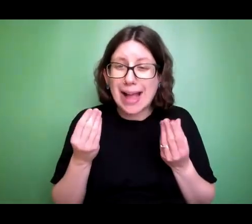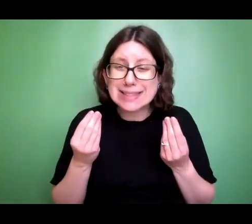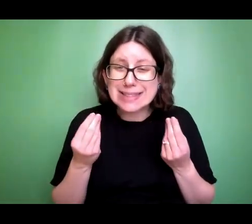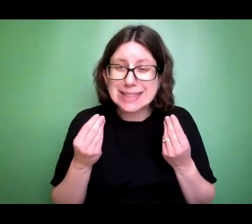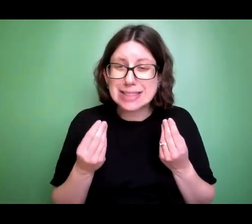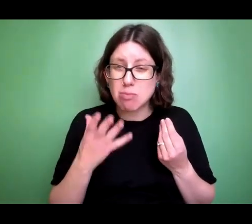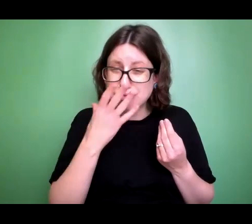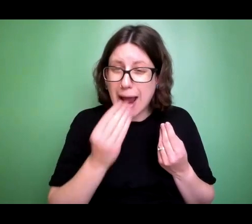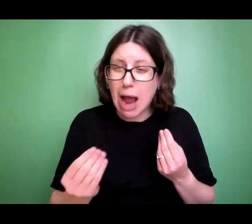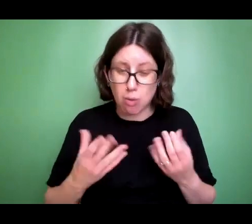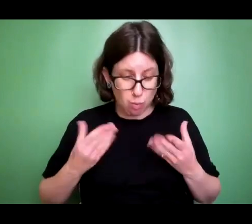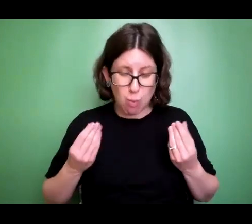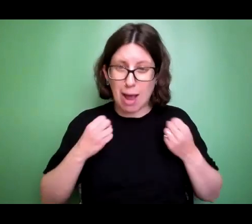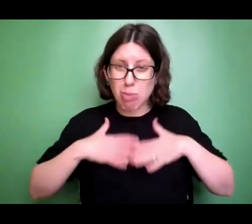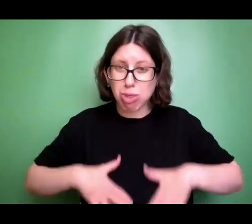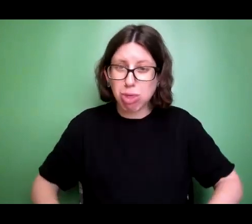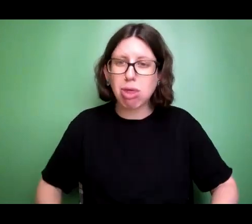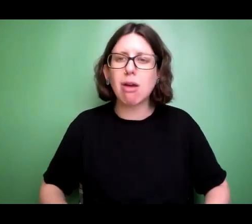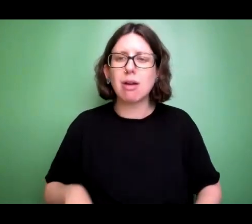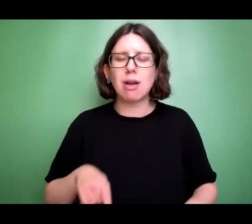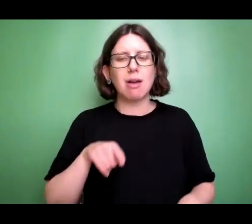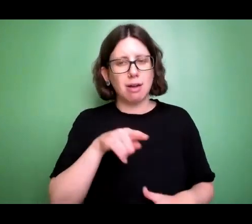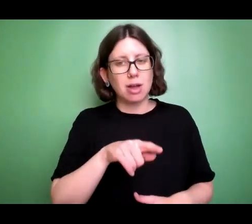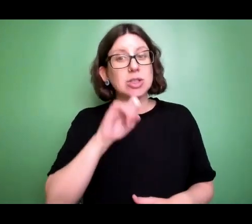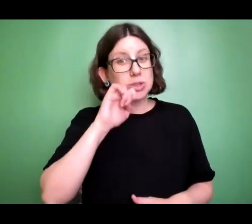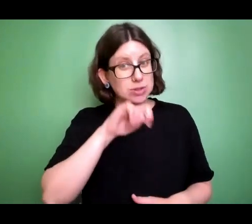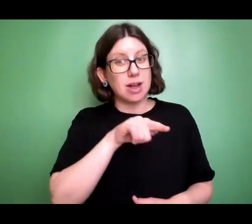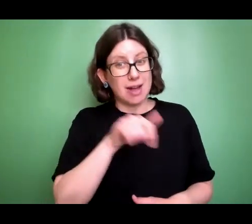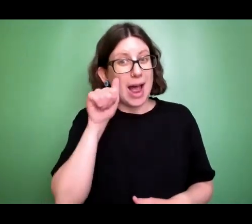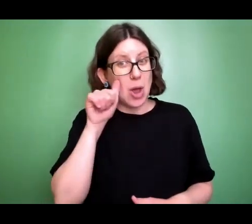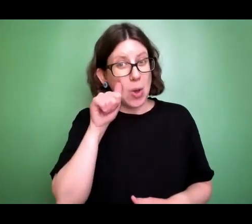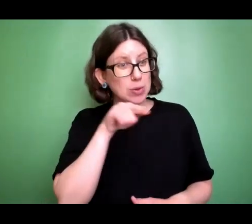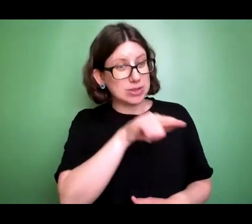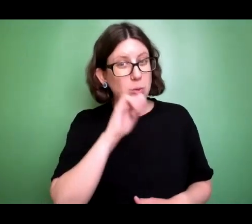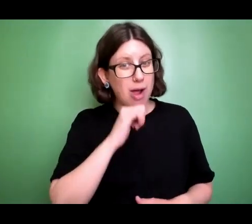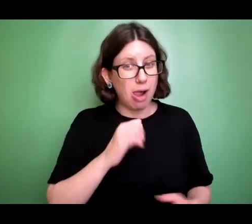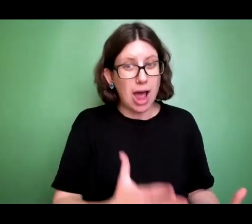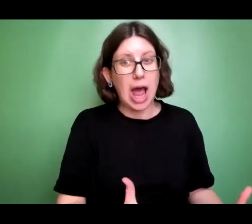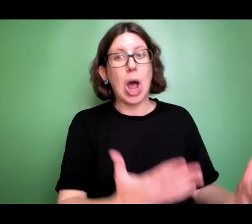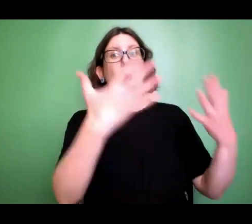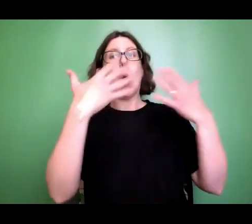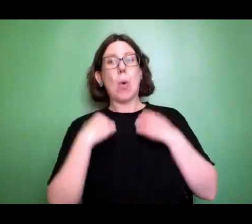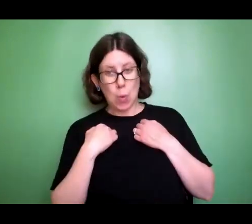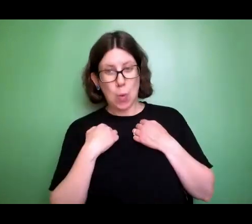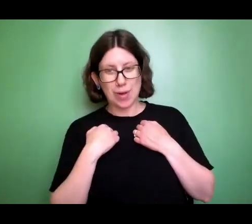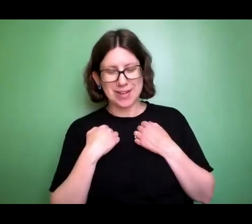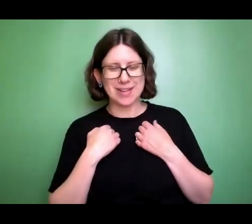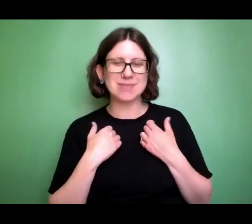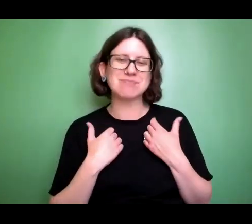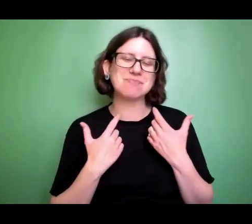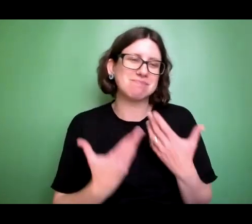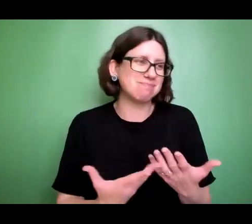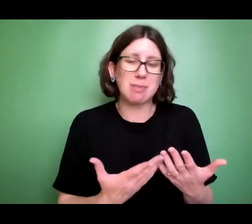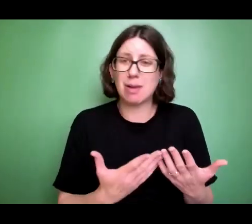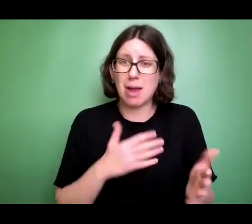squirrel. And I know exactly what's going to happen. She's going to jump on top of me. But because I've been looking for her for all this time,